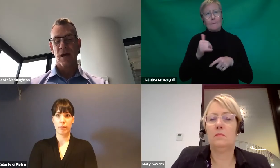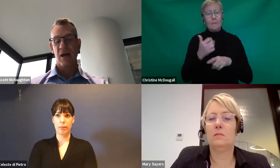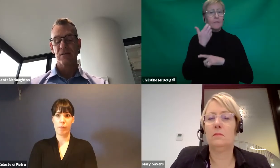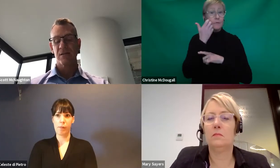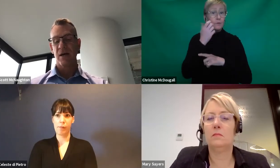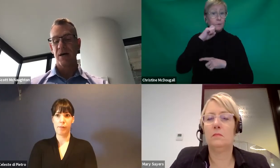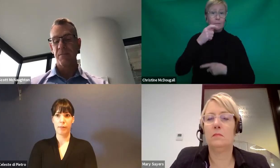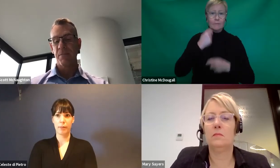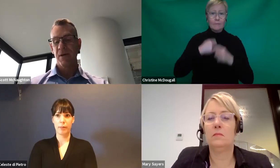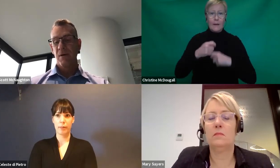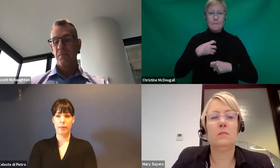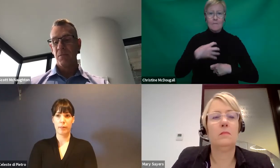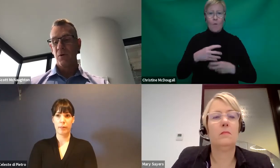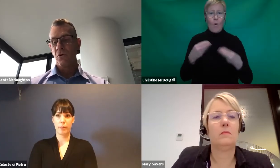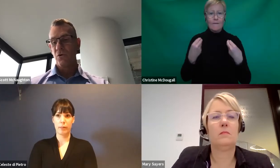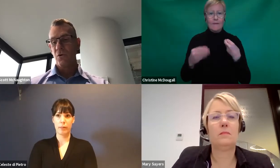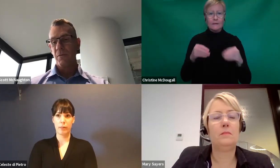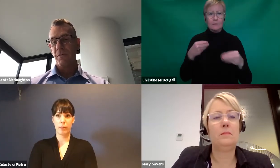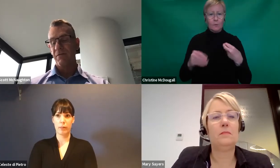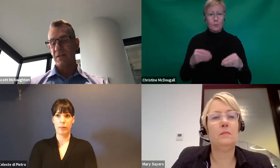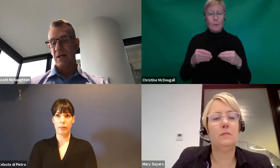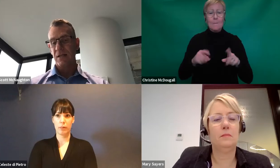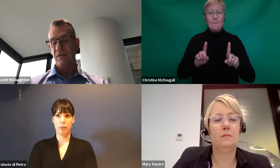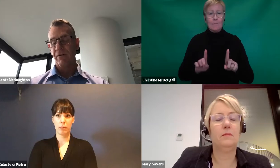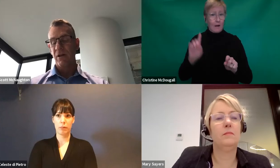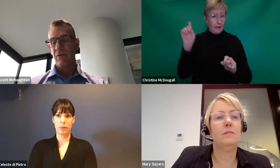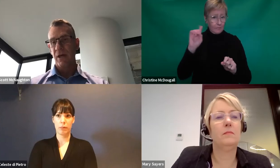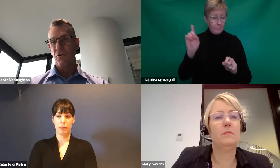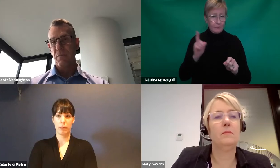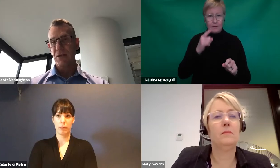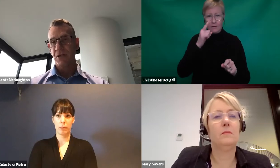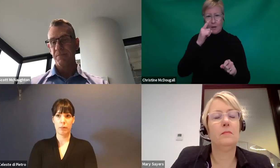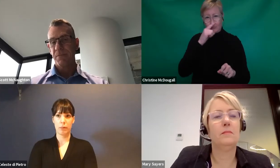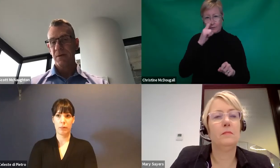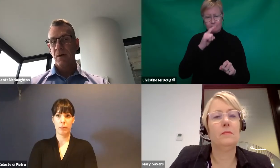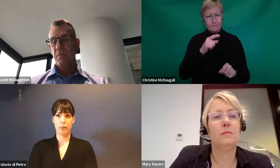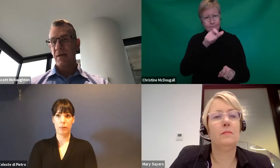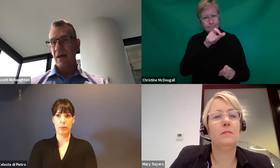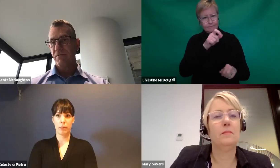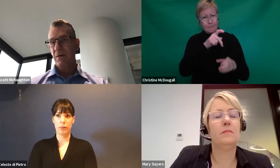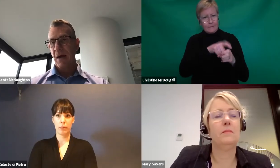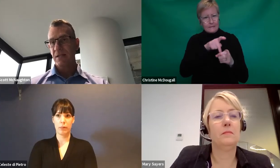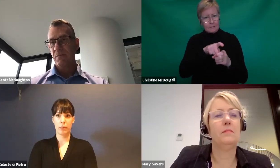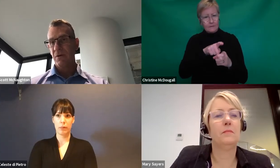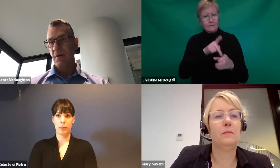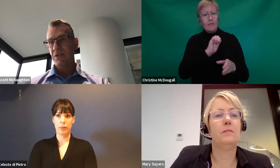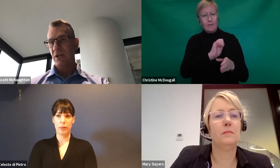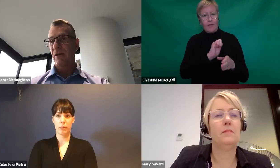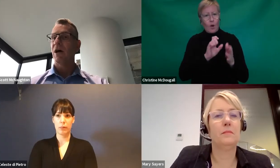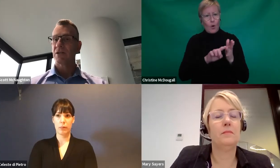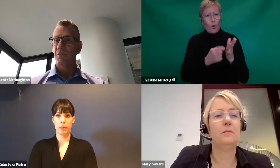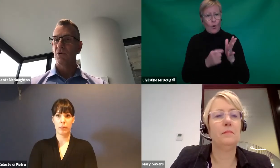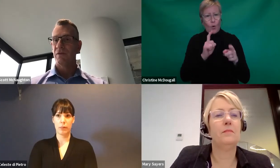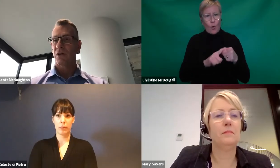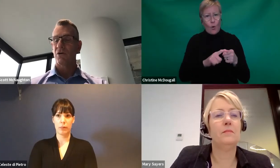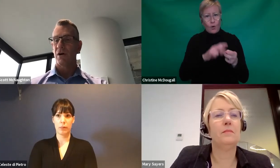person has core, if they're starting to get very low on their core budget, but they have capacity building budget, and